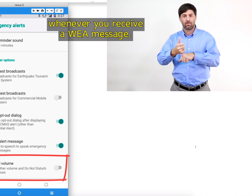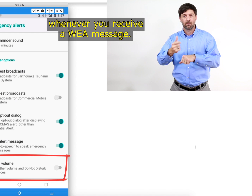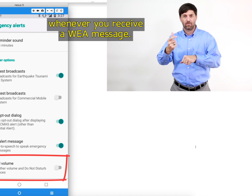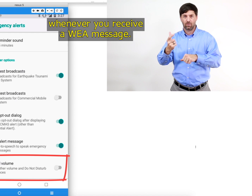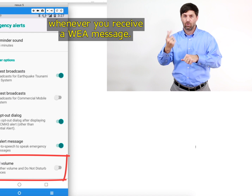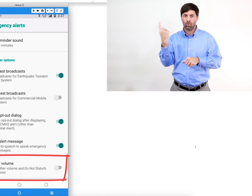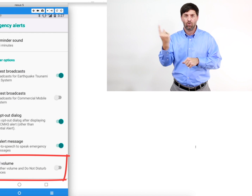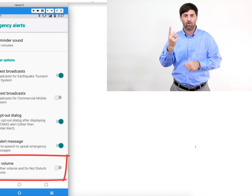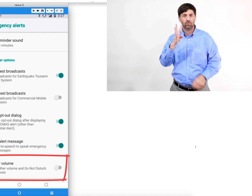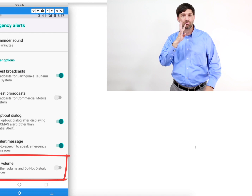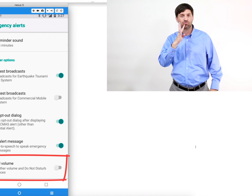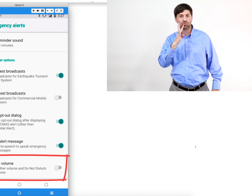a WIA message.